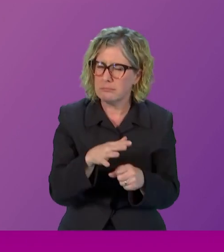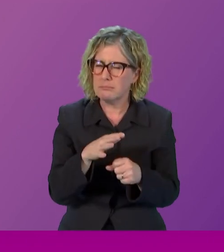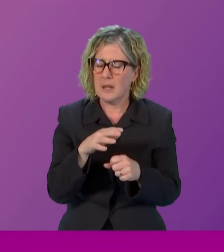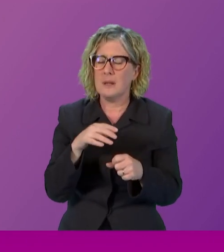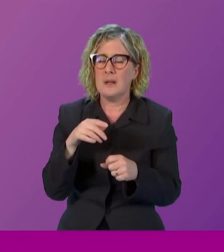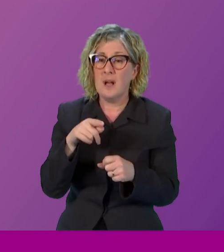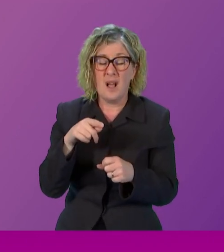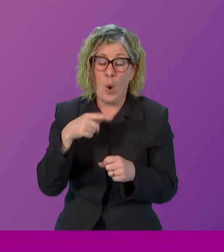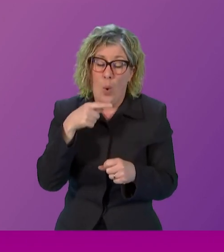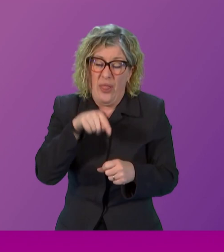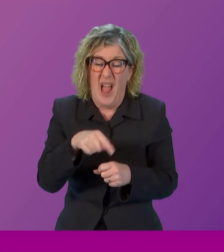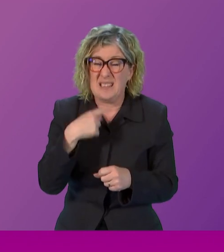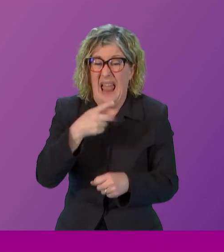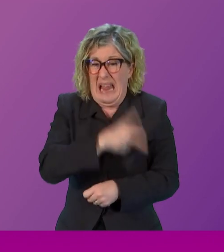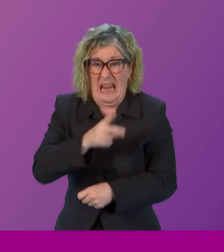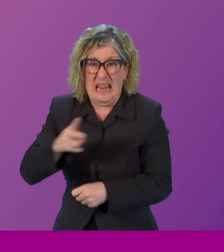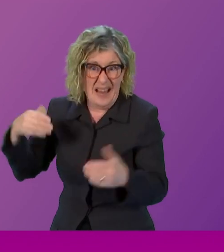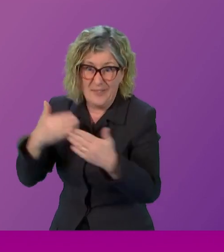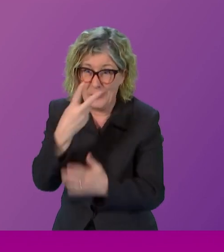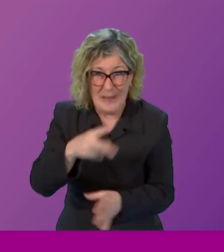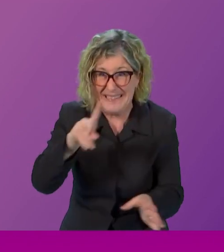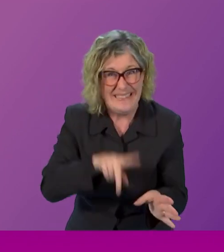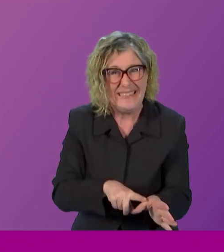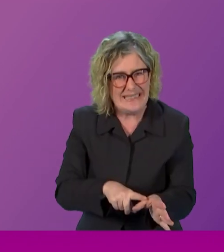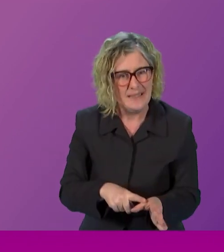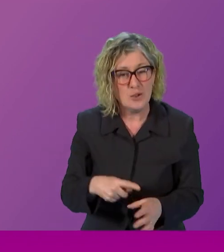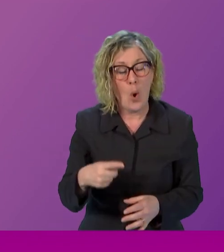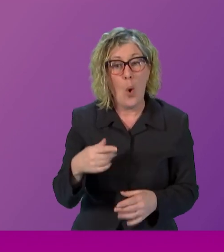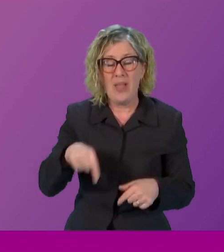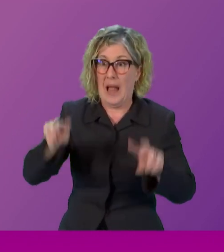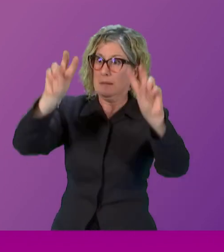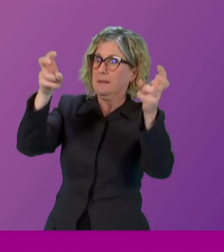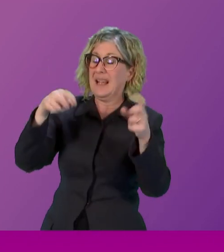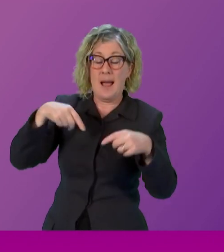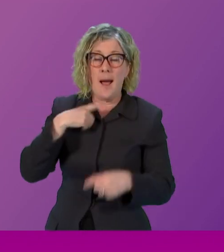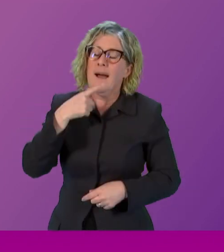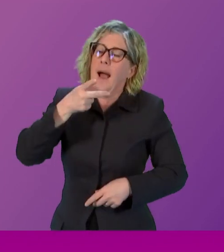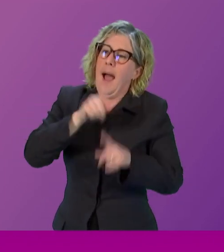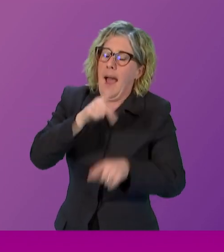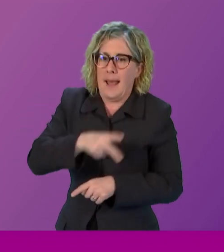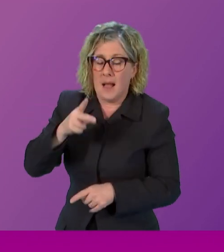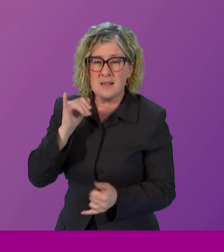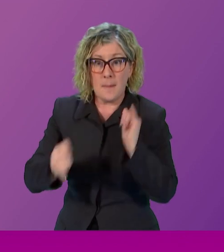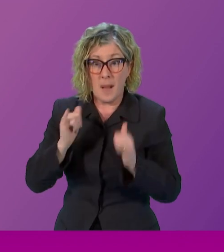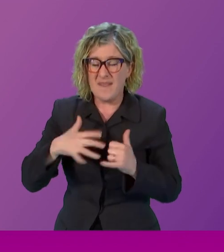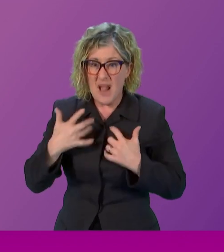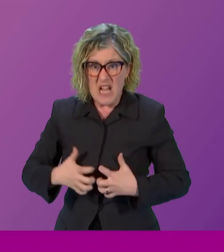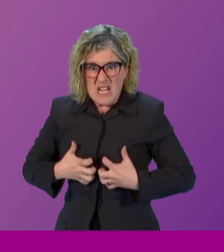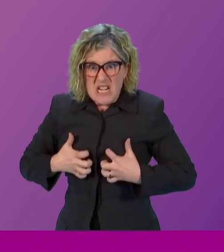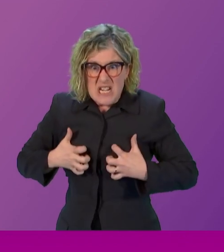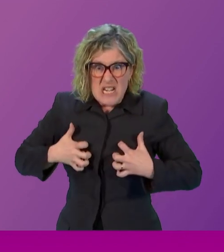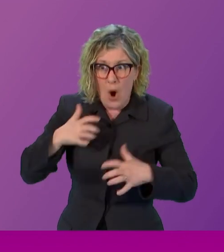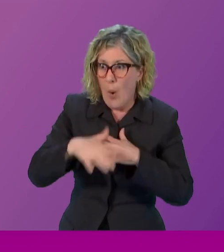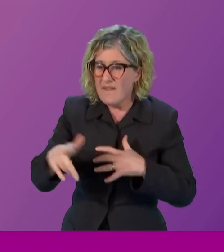frustration and anger sometimes and we need to channel it rage when it comes to making change in life can be a positive force